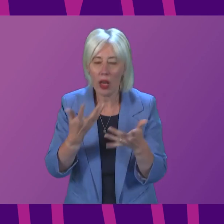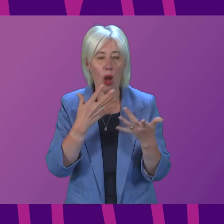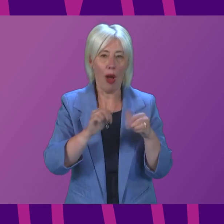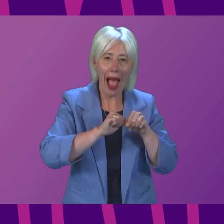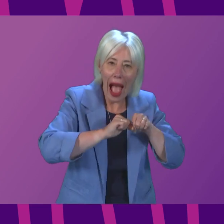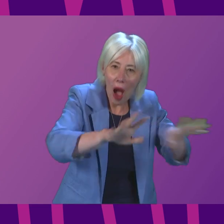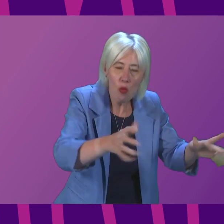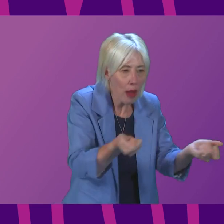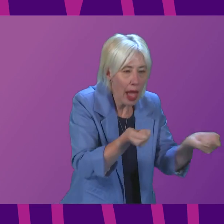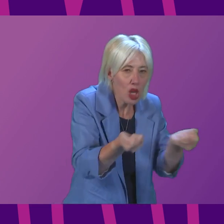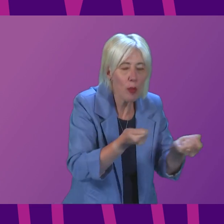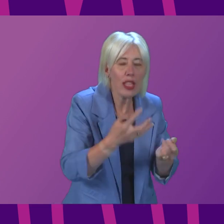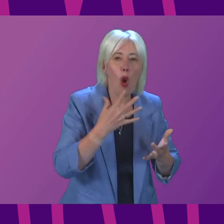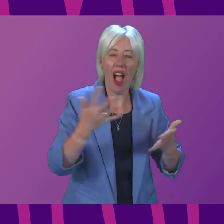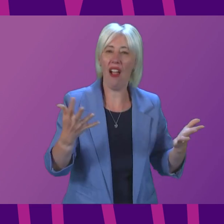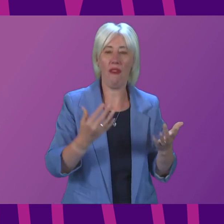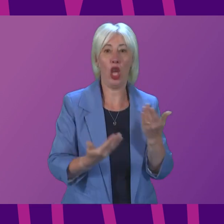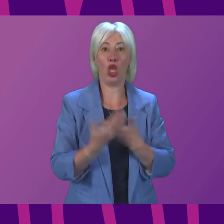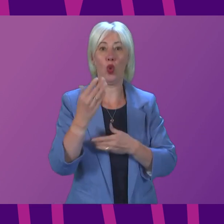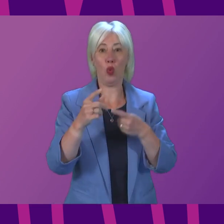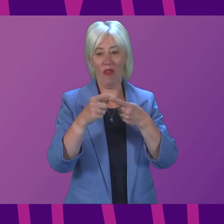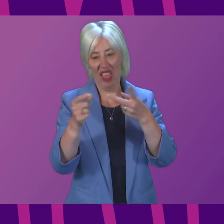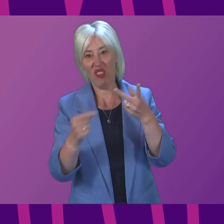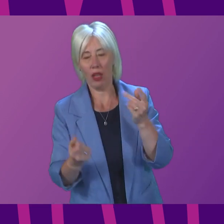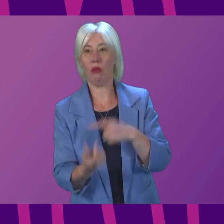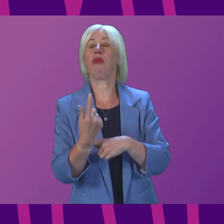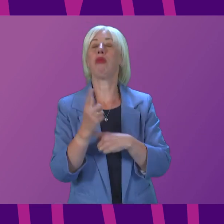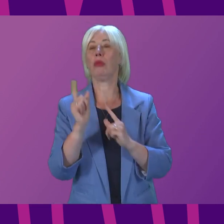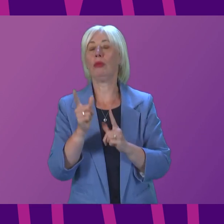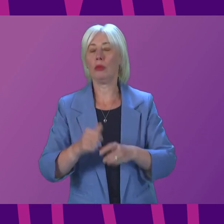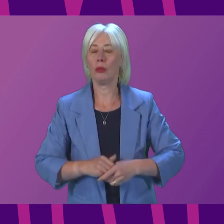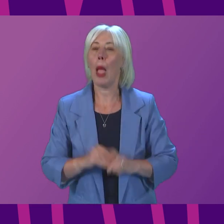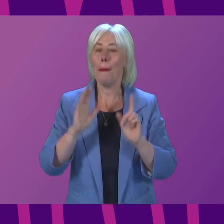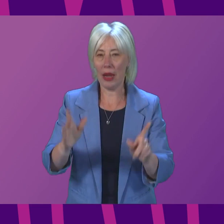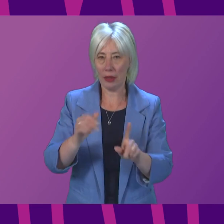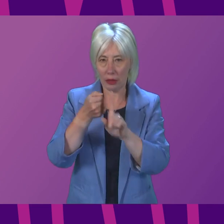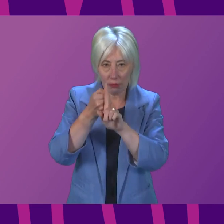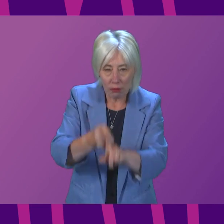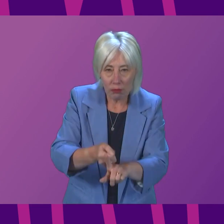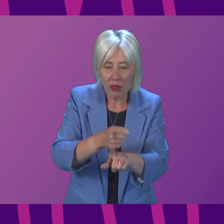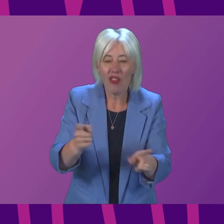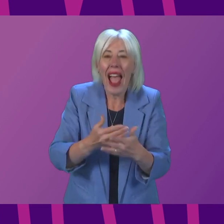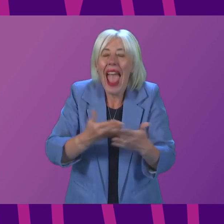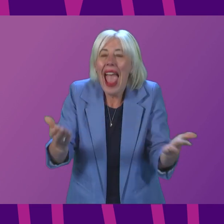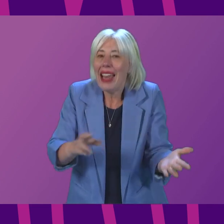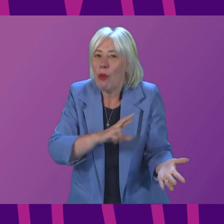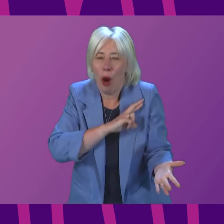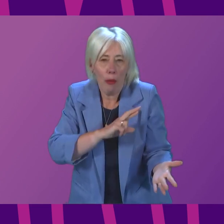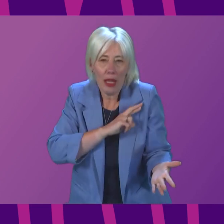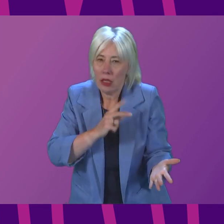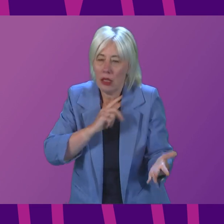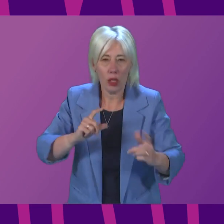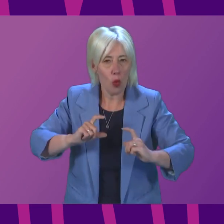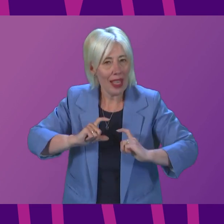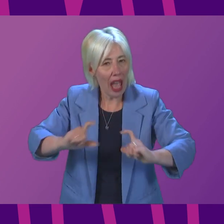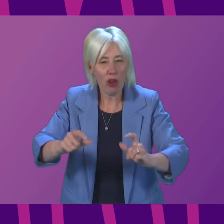to significant developments such as a new variant. Let me stress, though, that for any purpose for which we do continue to